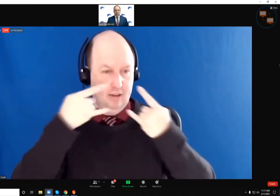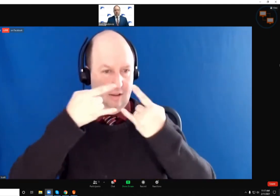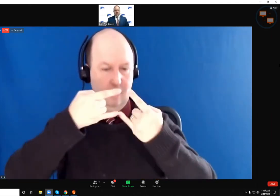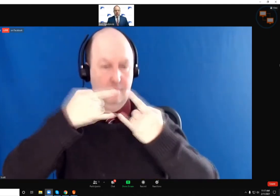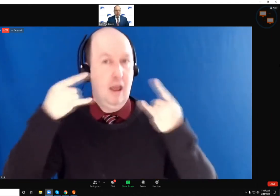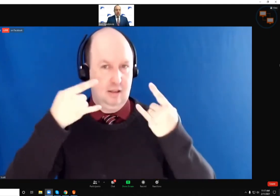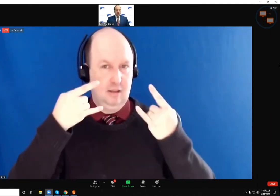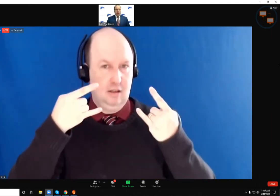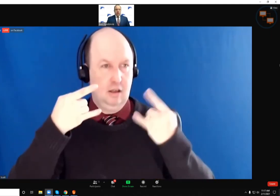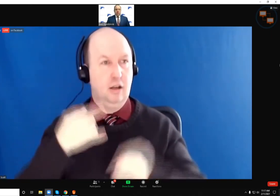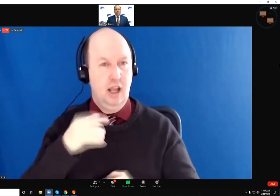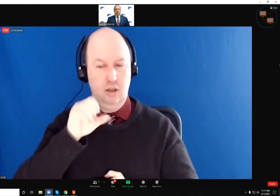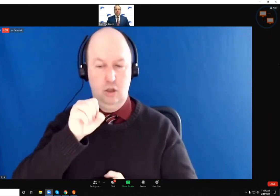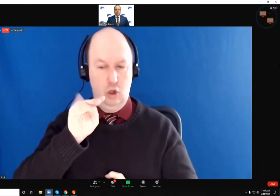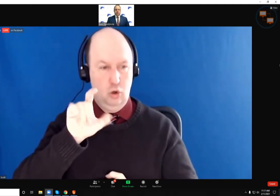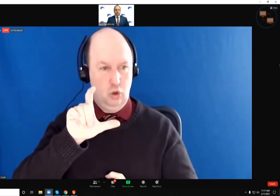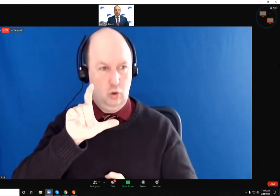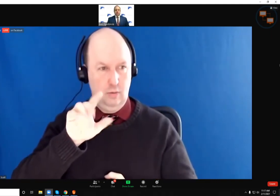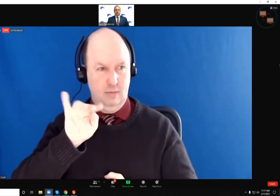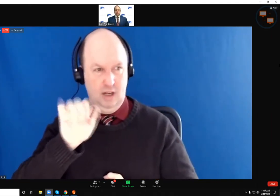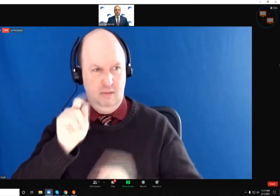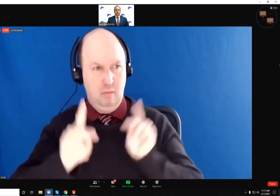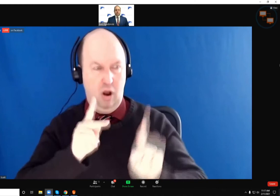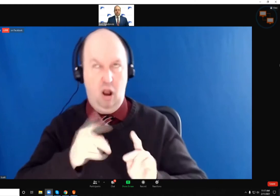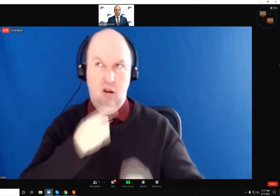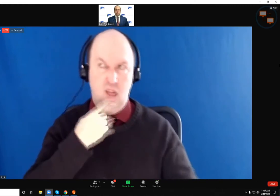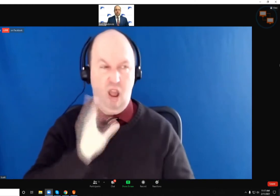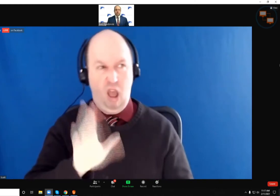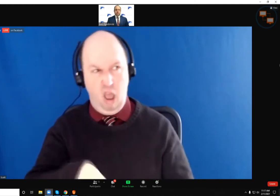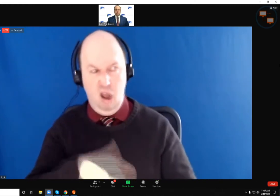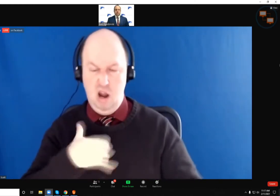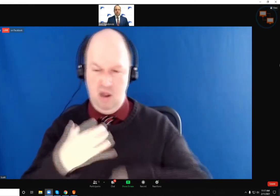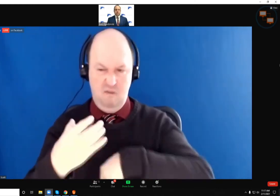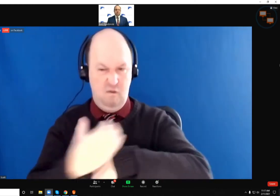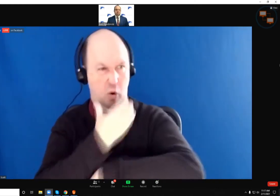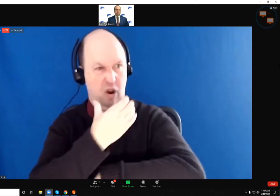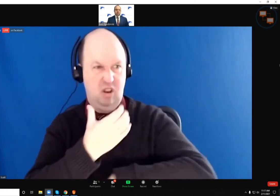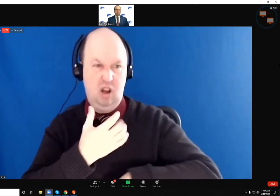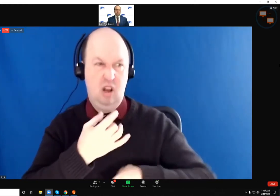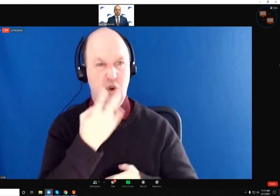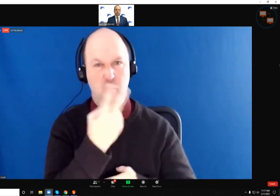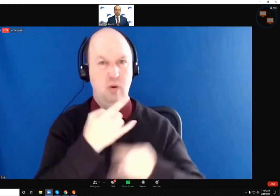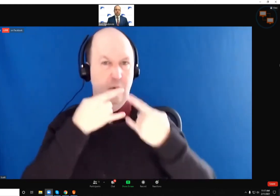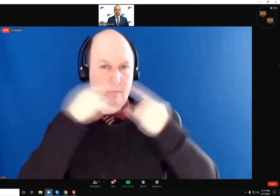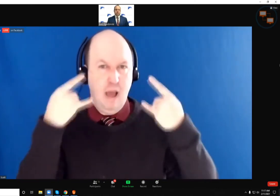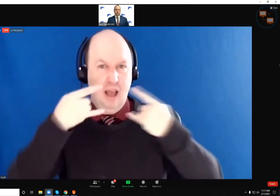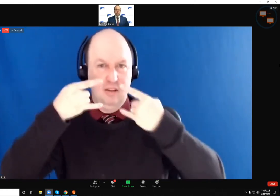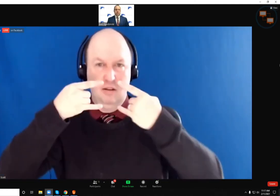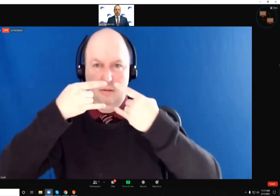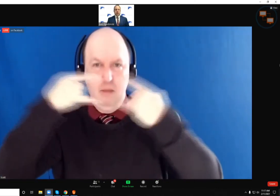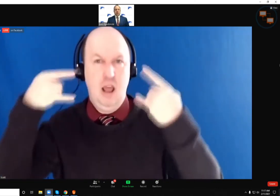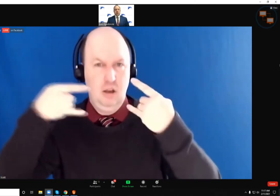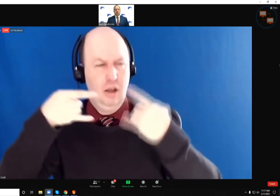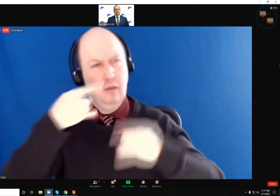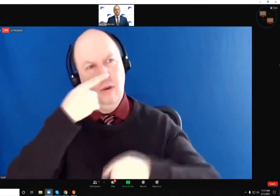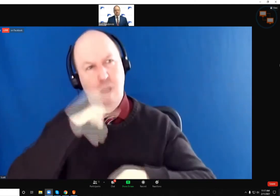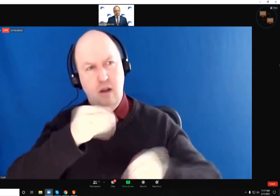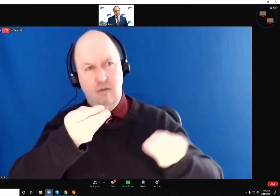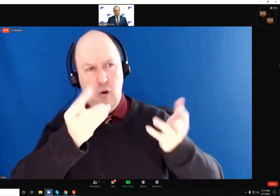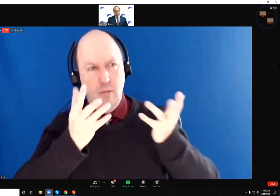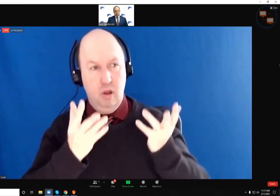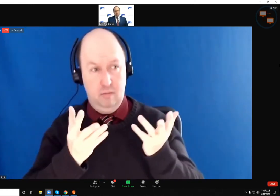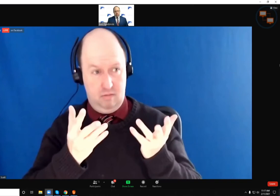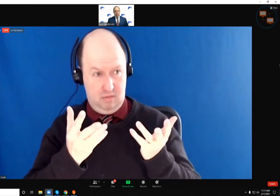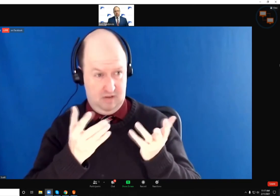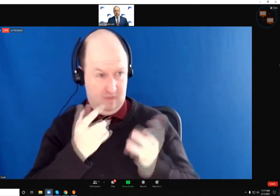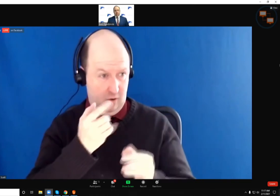of talk on social media where people are saying, well, now we're going to be forced to double mask. Can you kind of just talk about how, and correct me if